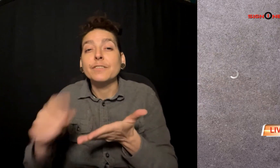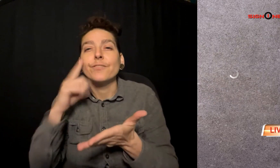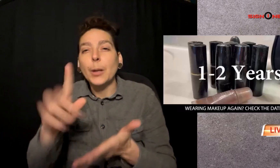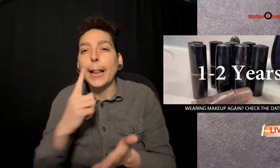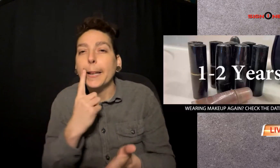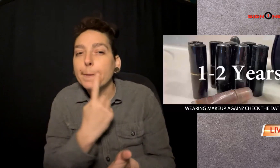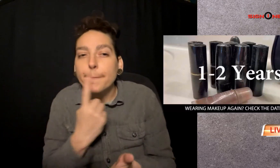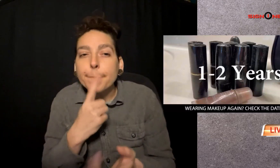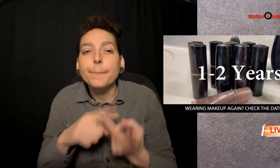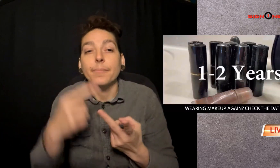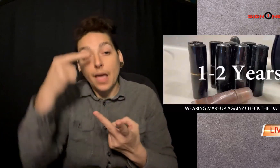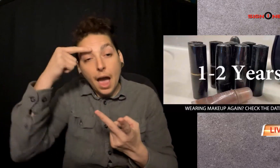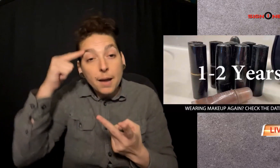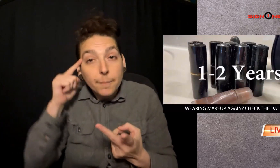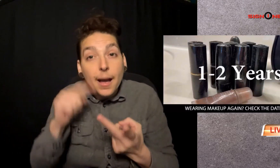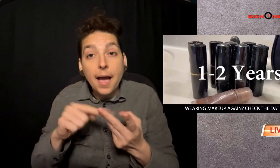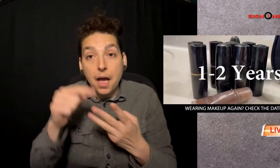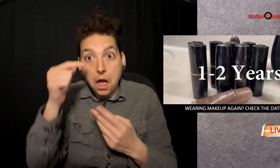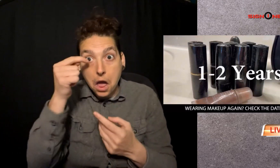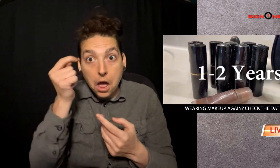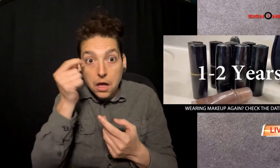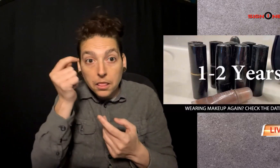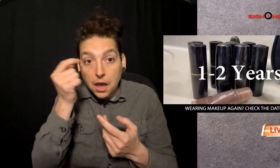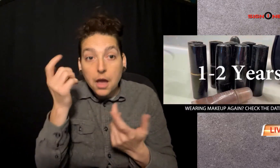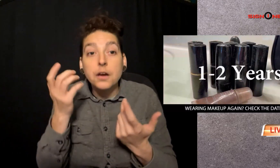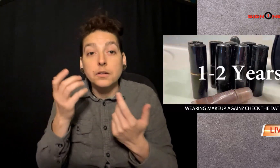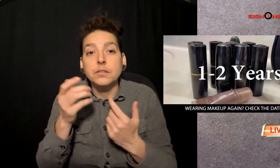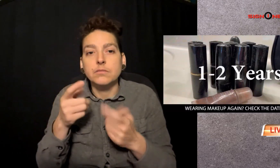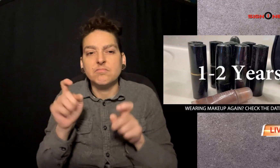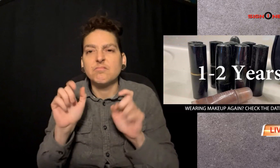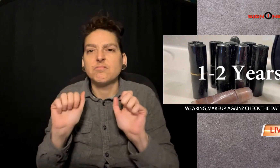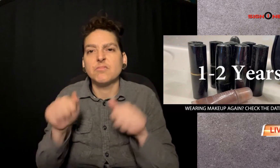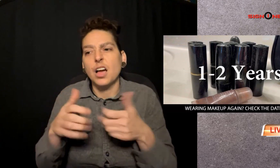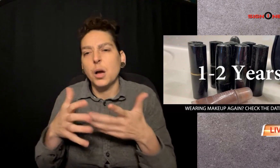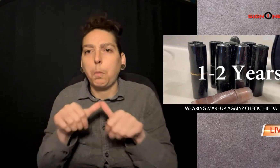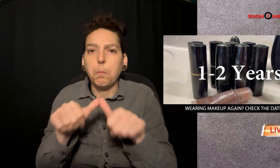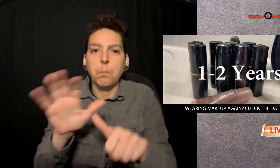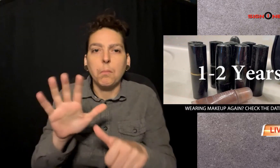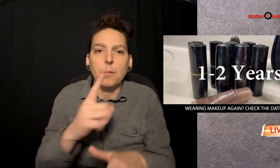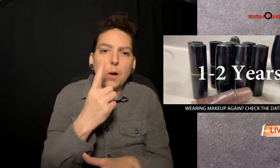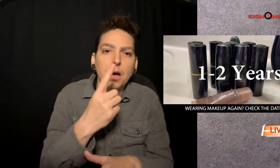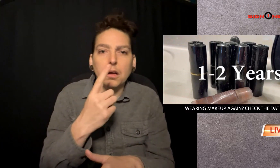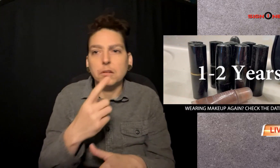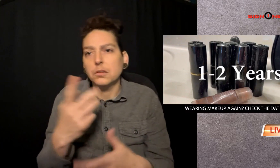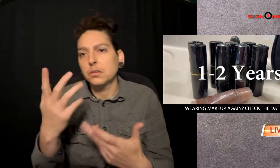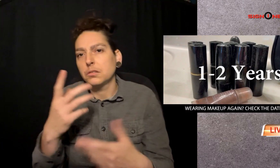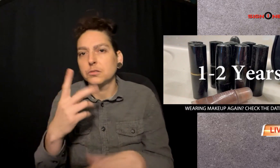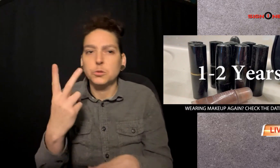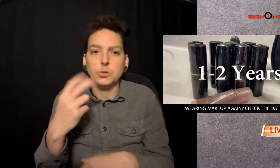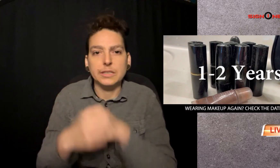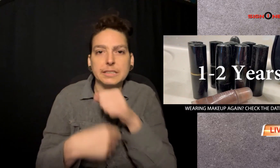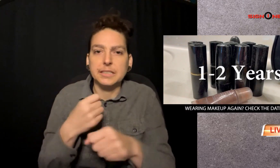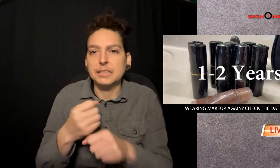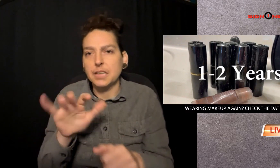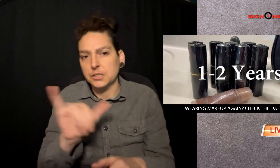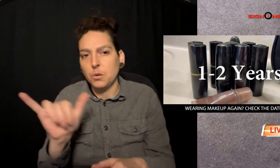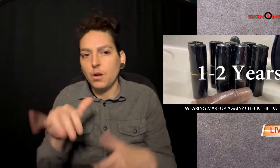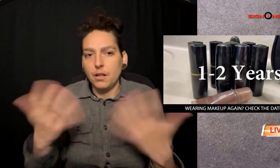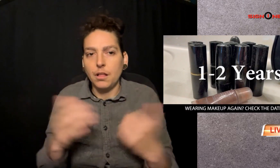Anything that's a pencil for your lips, brows, or eyelids can stay around for a year